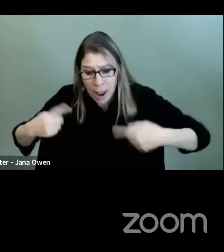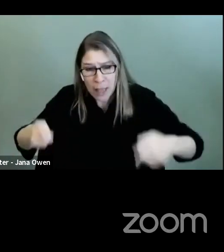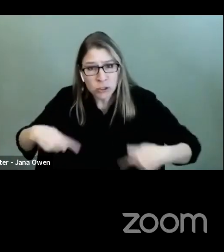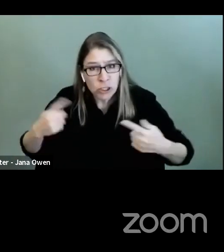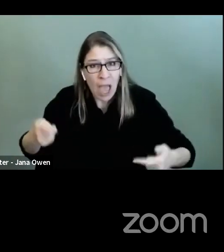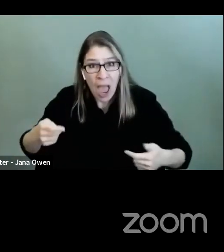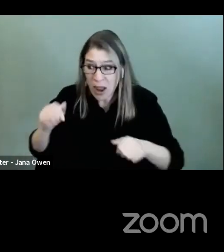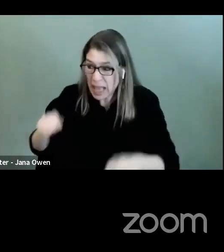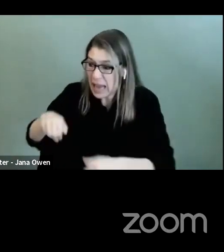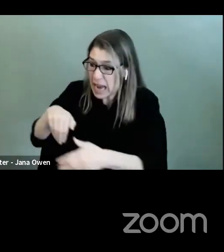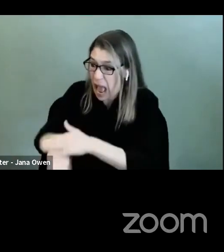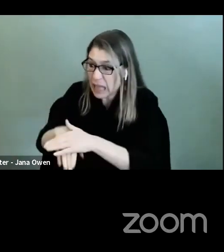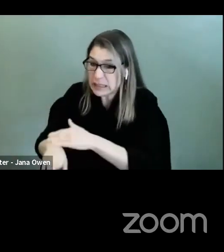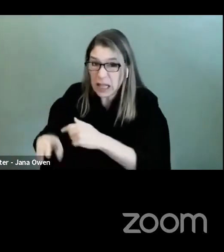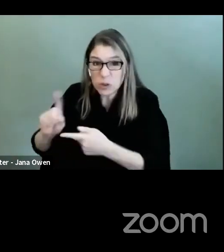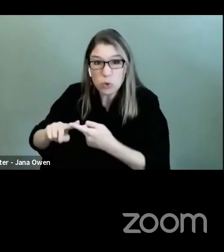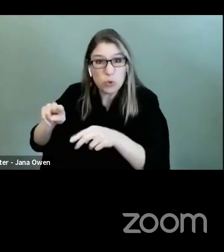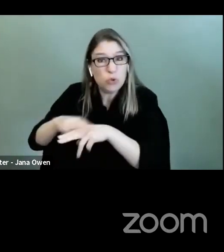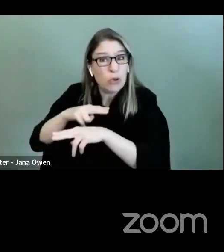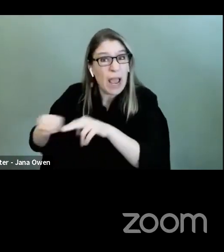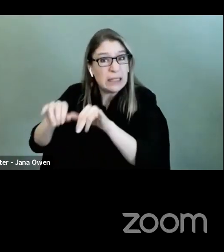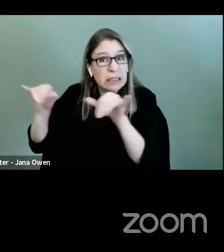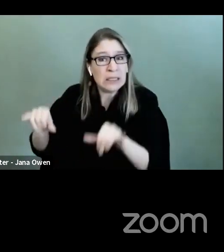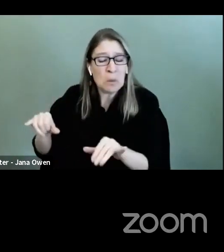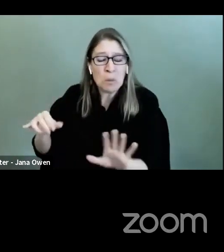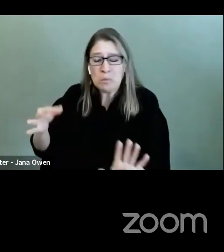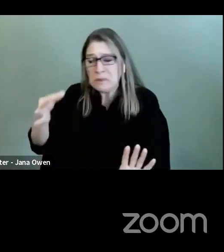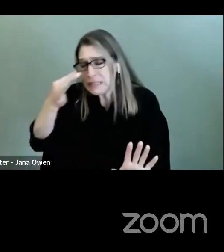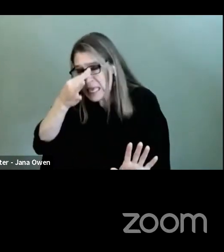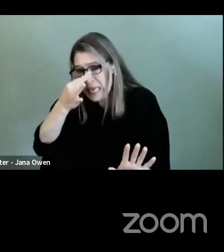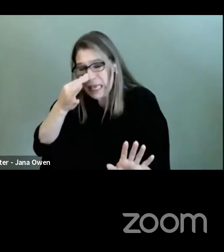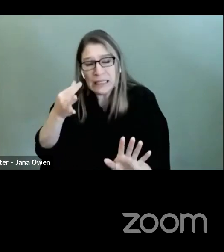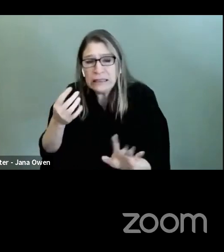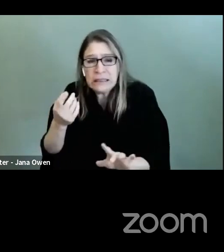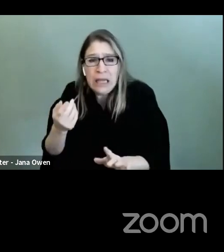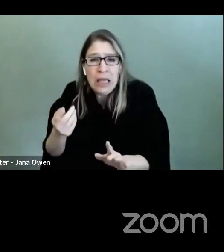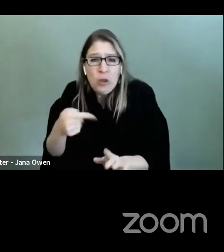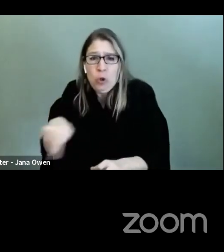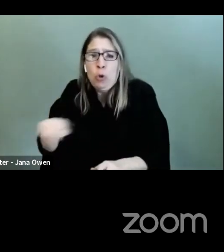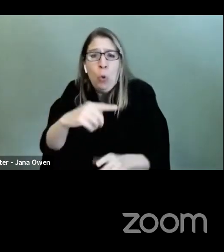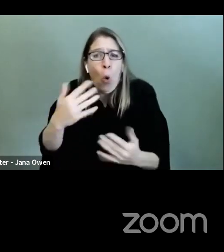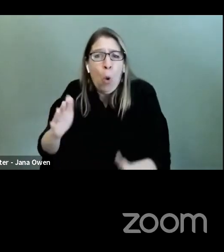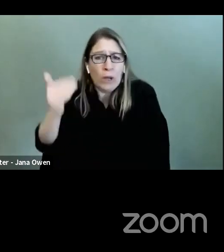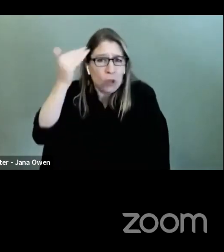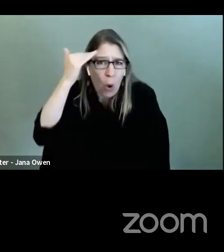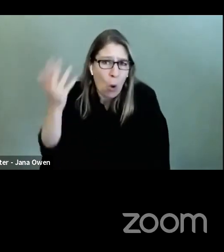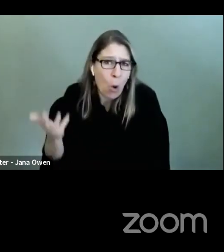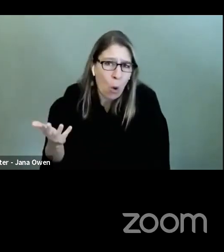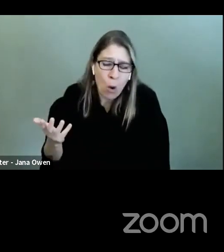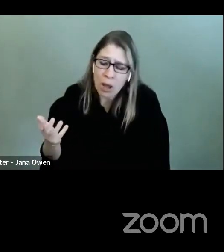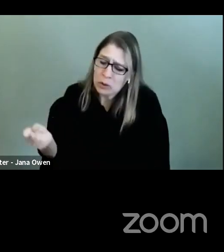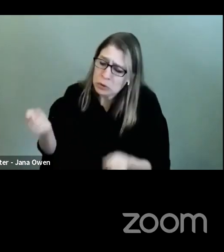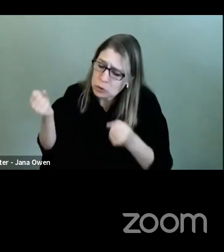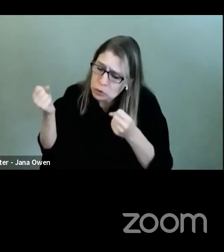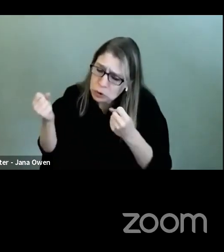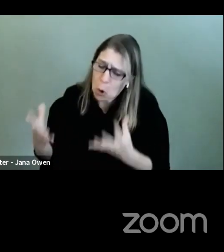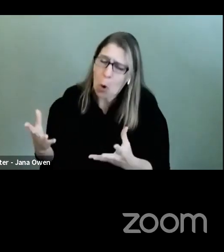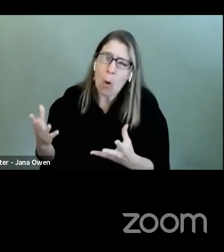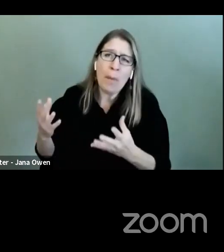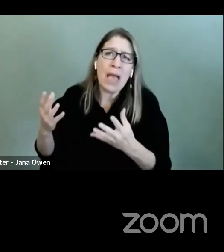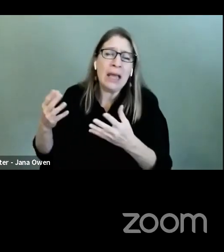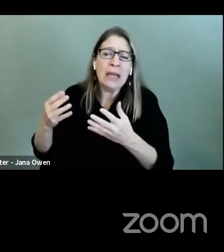horrendous accessibility is on the New York City, you know, subway system. We don't, there's so many countless